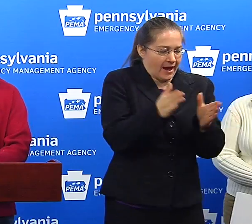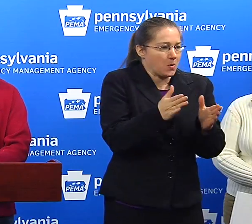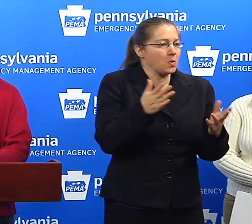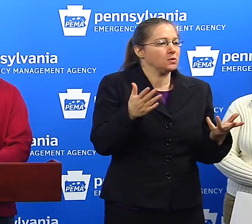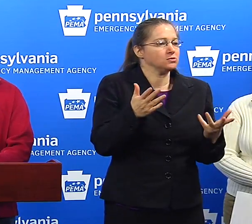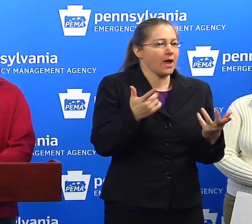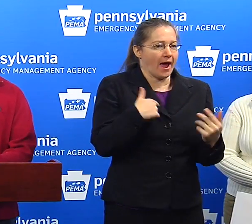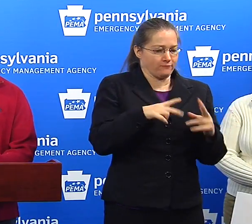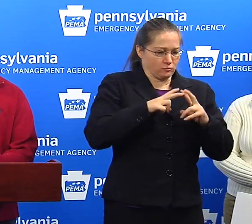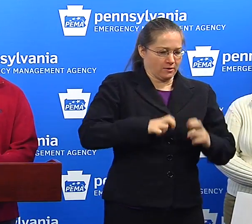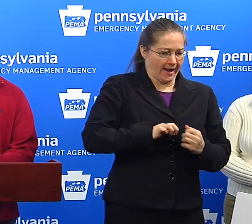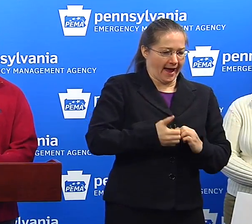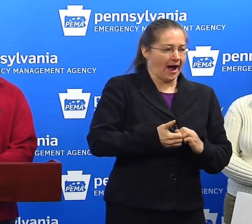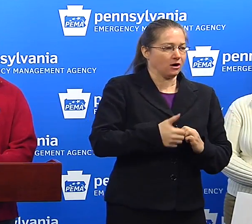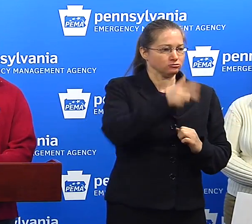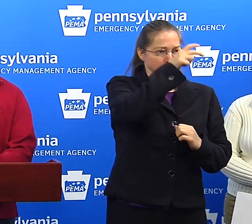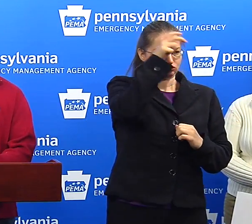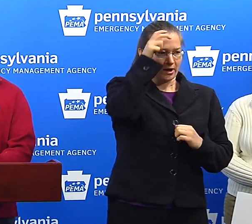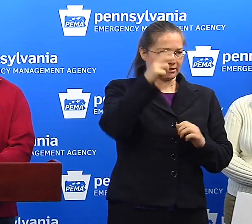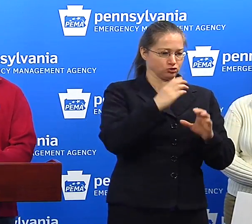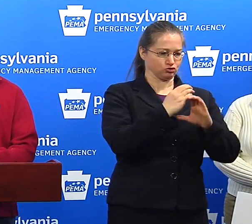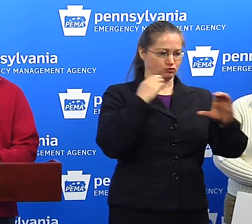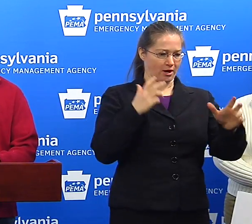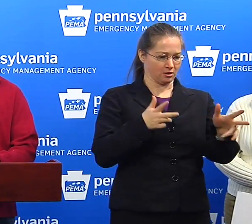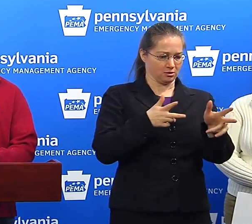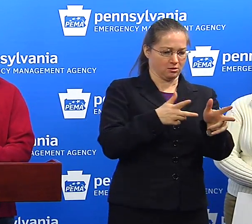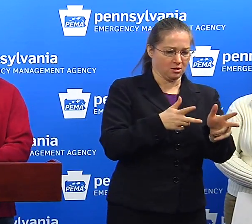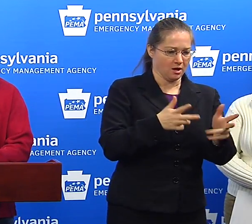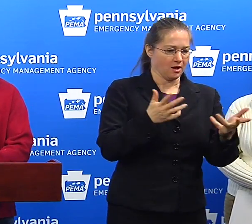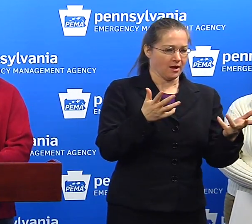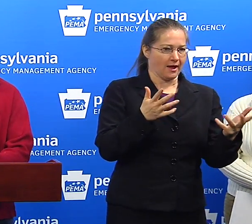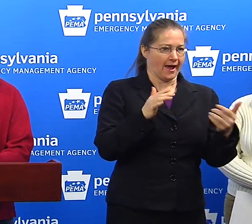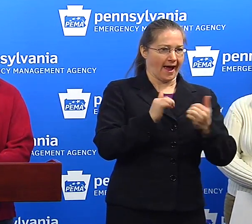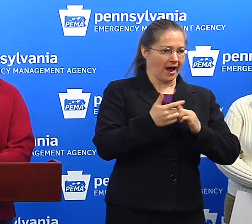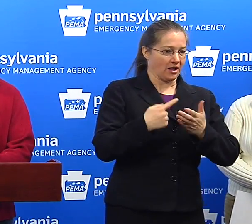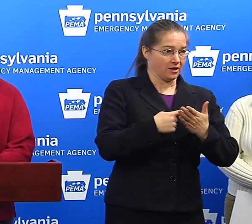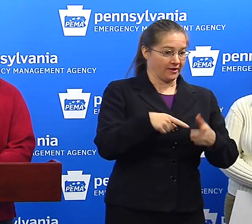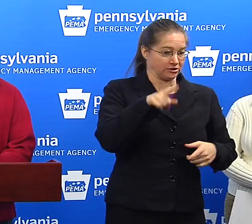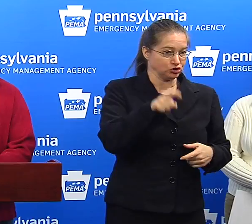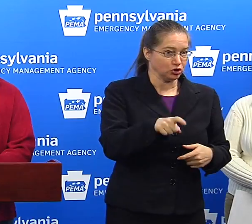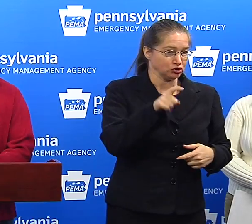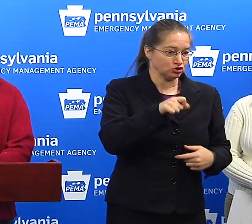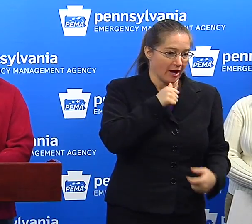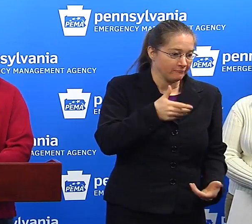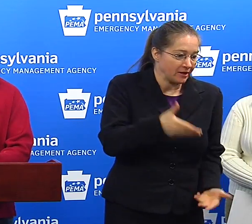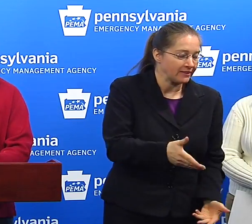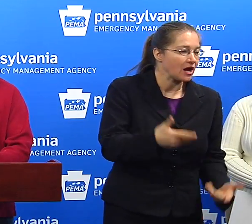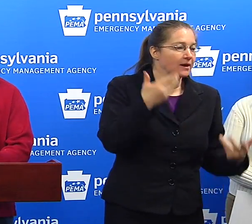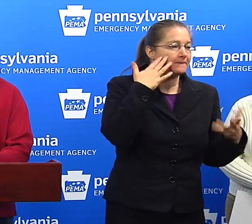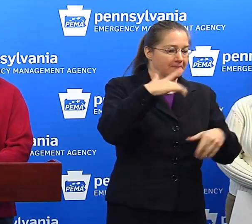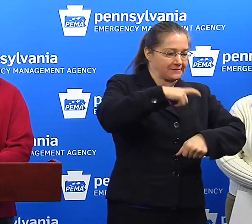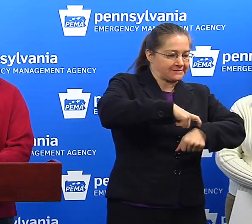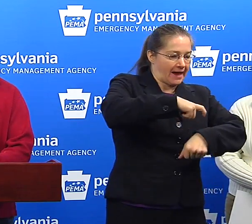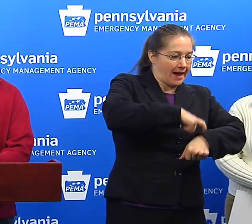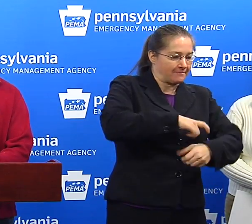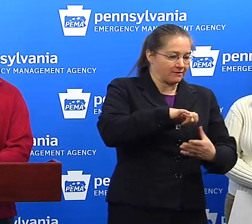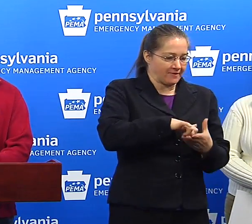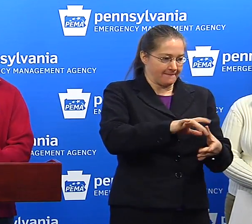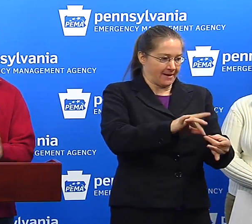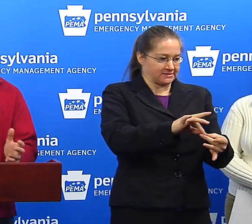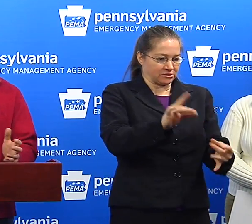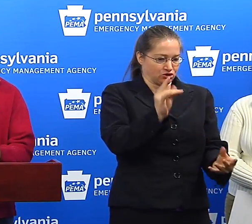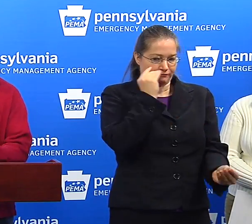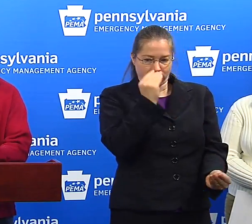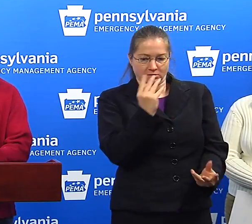these tractor trailers got together, what was the word on if they should or shouldn't have been there, and the timing of that message.